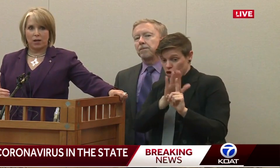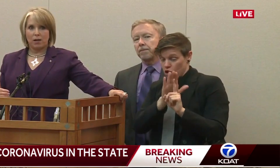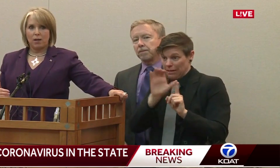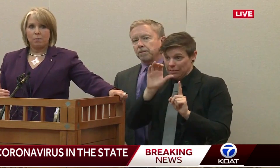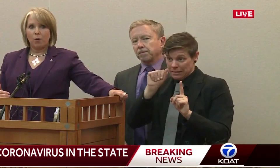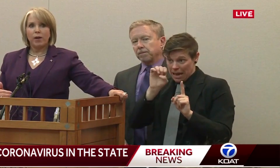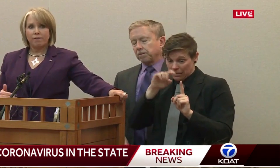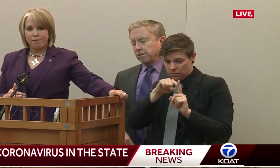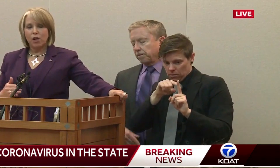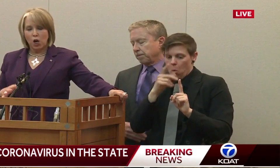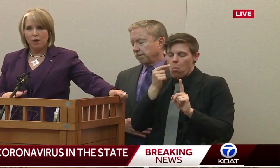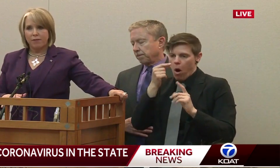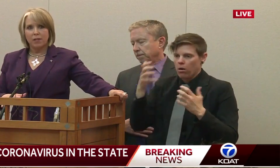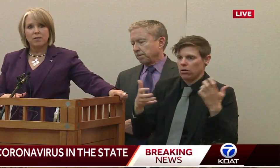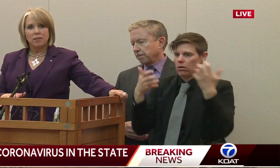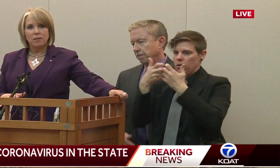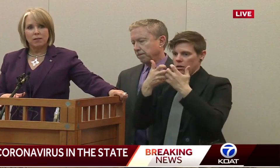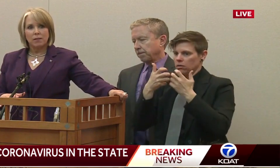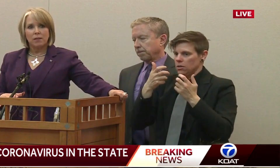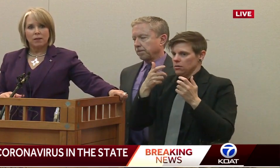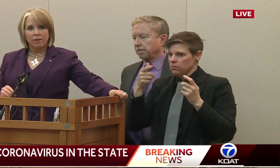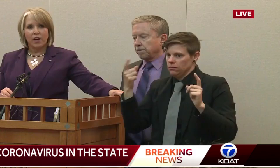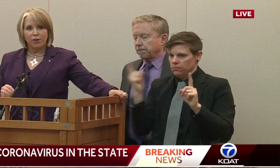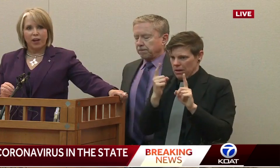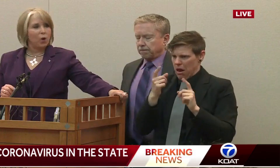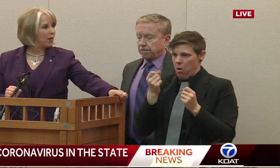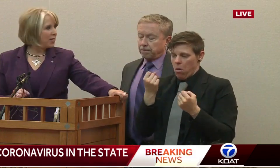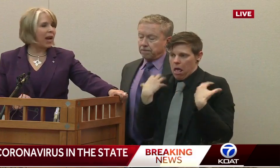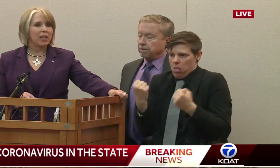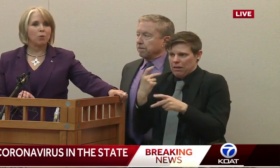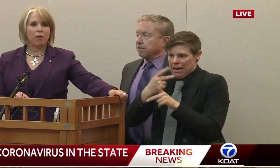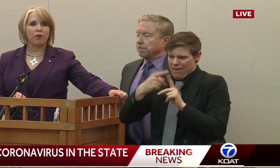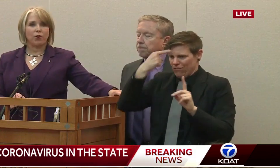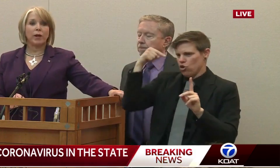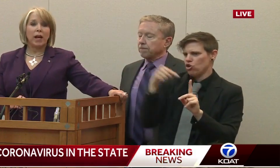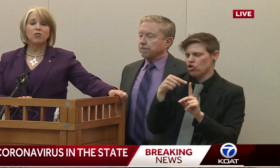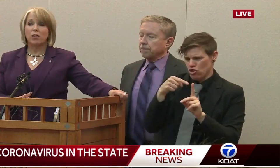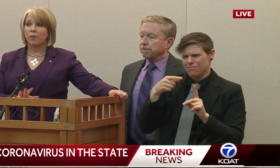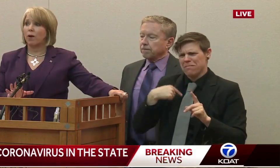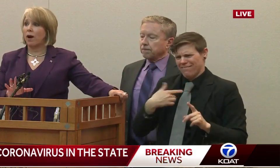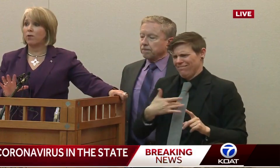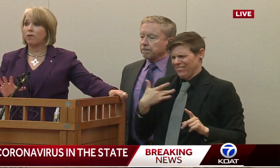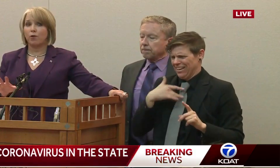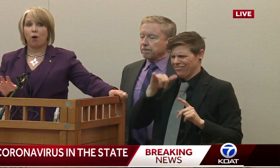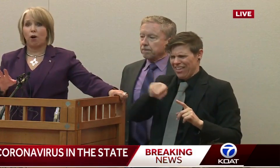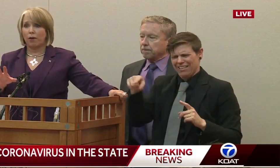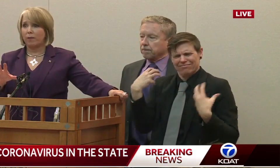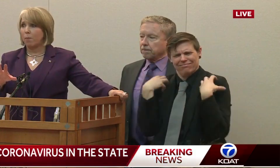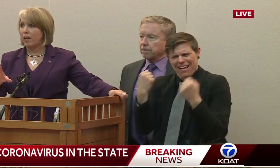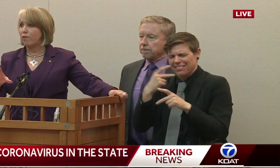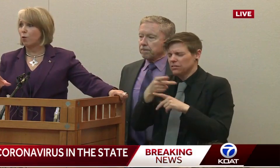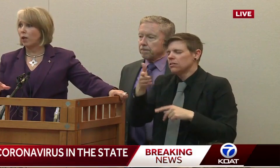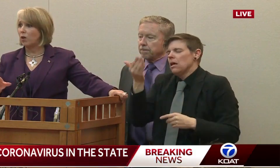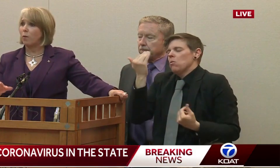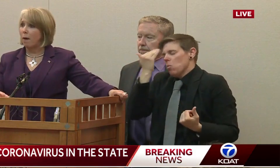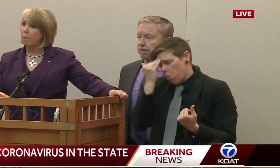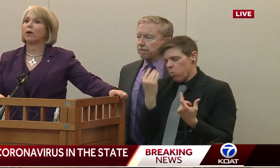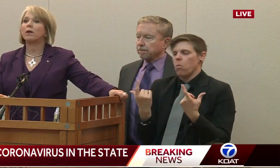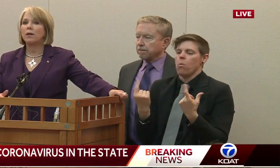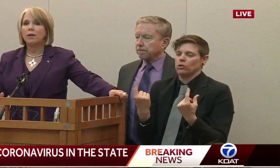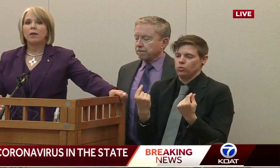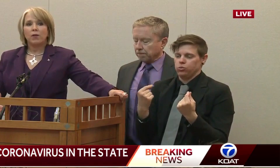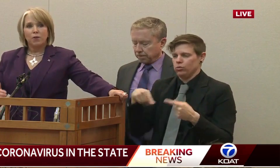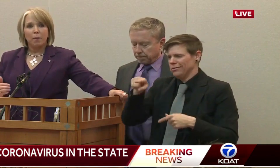undertake. But we have confidence that they know exactly what they're doing. And actually, I don't know if you all, and many of you here